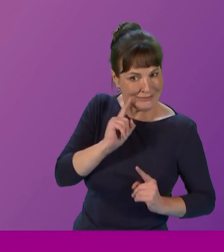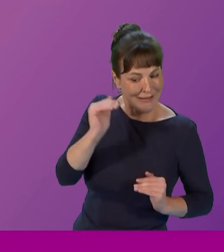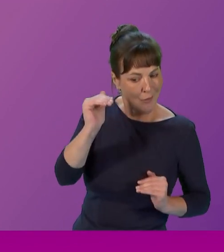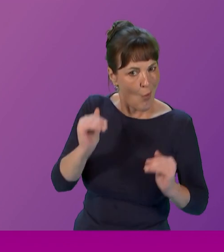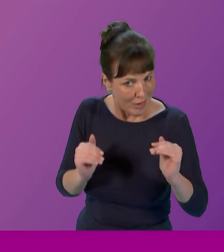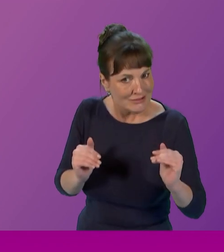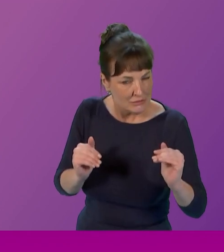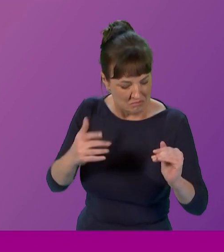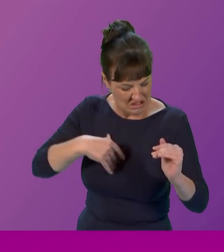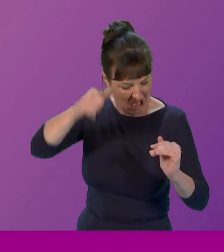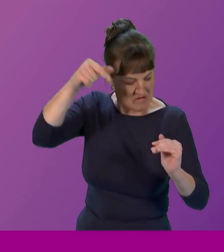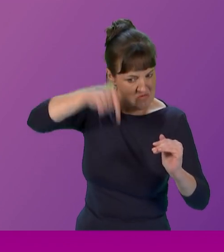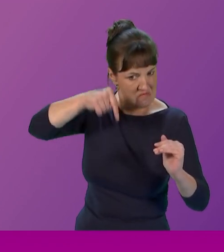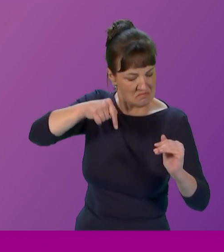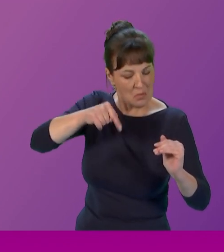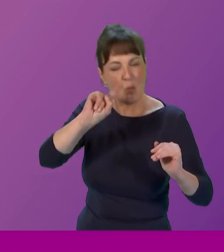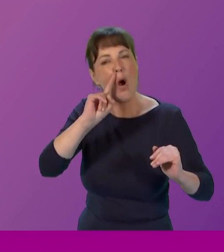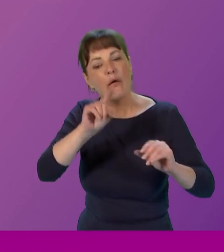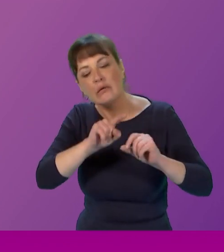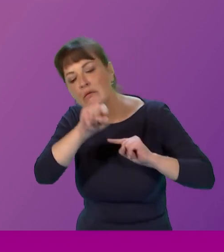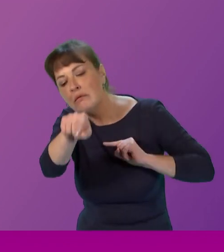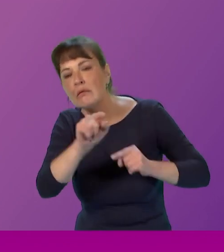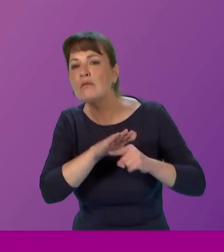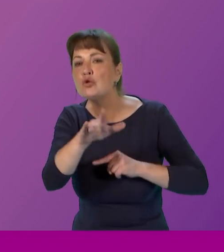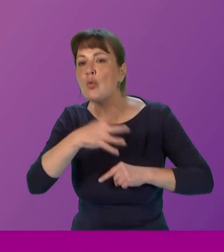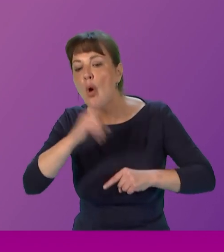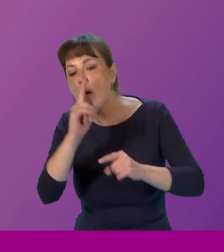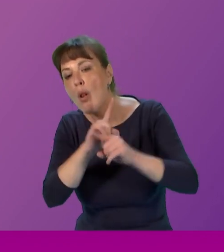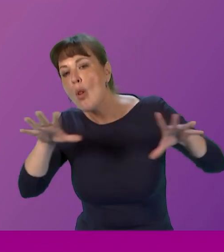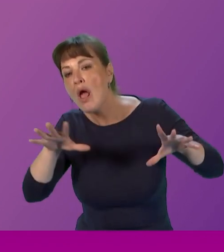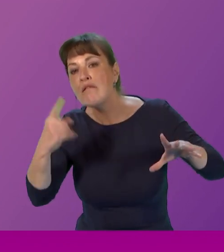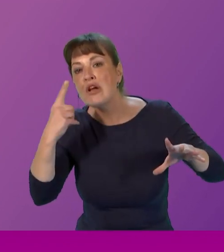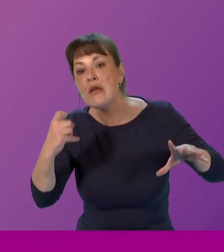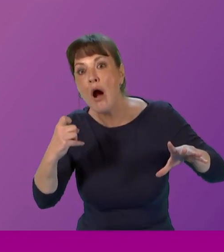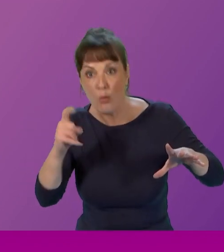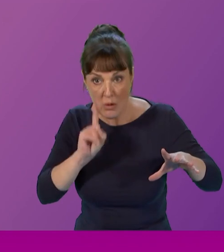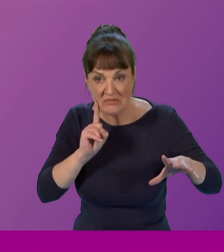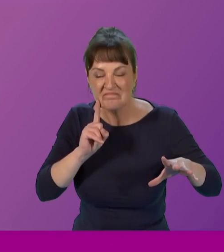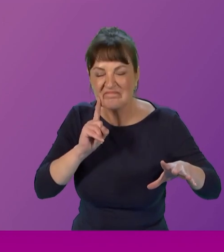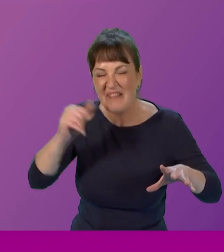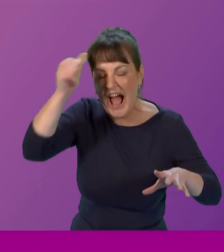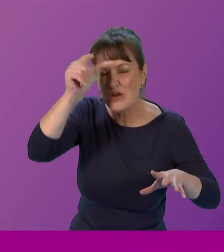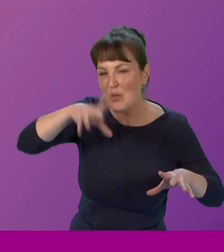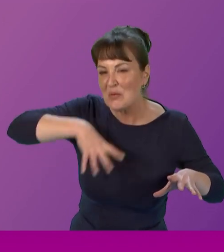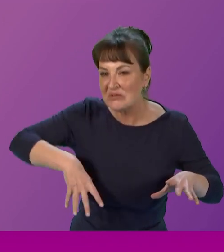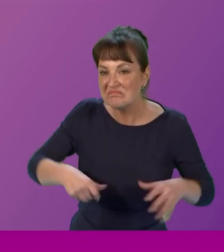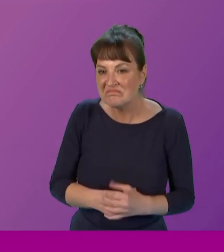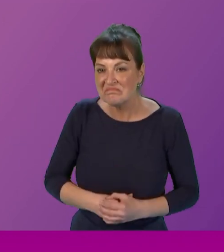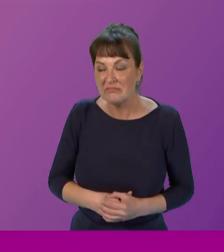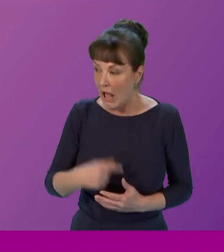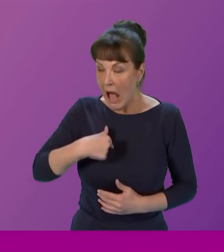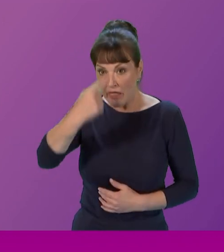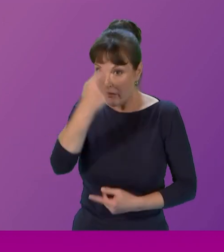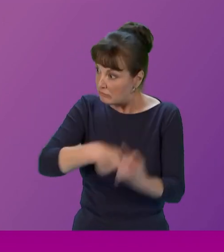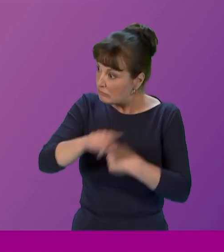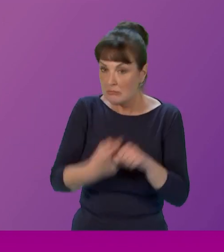what I want my future and that of young girls to look like I believe it is important for all women to understand and notice unfairness